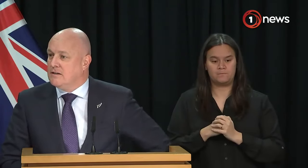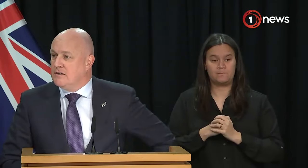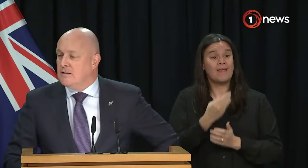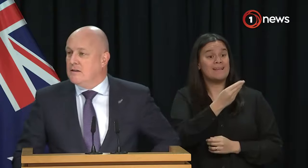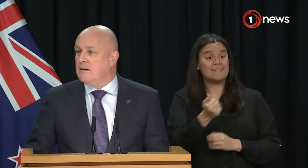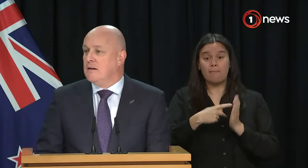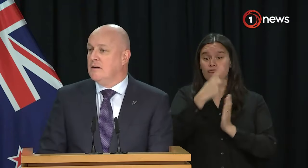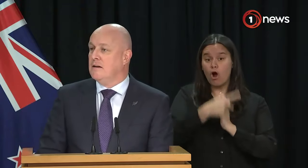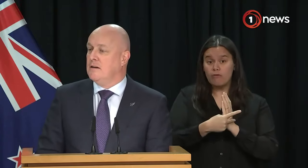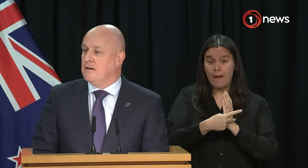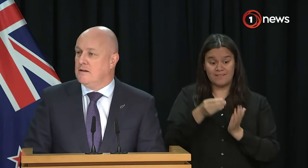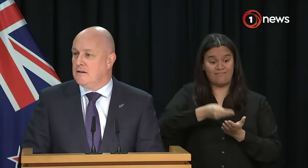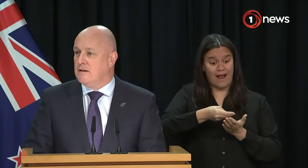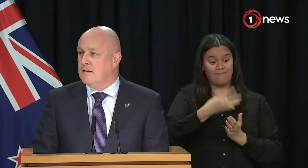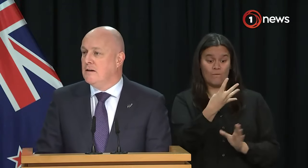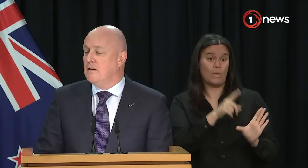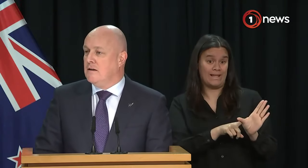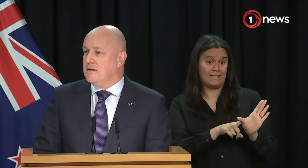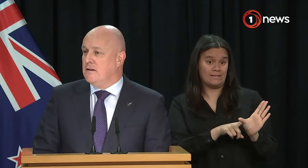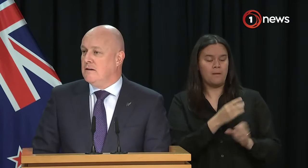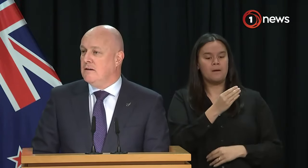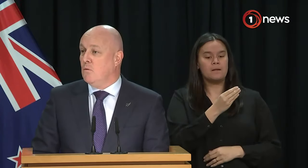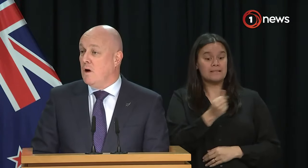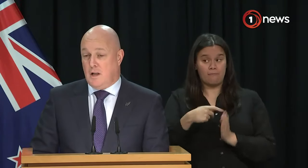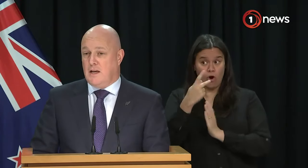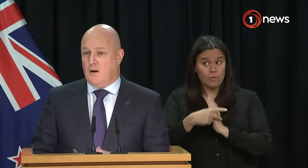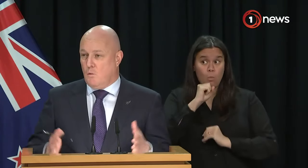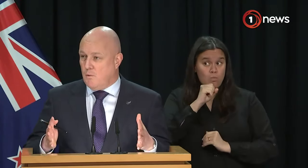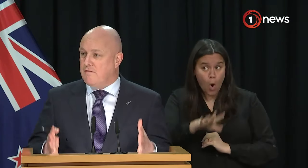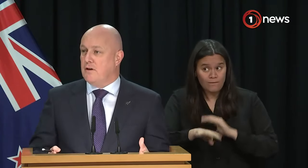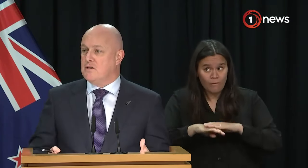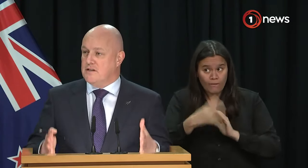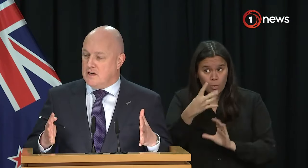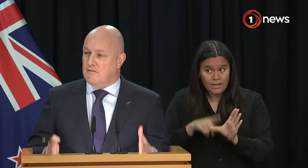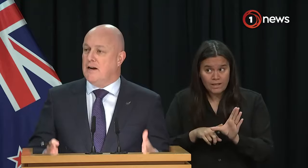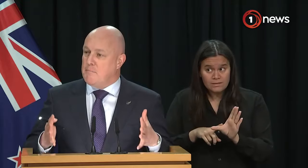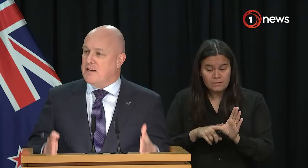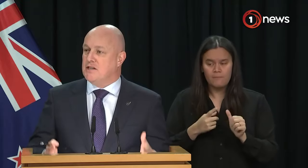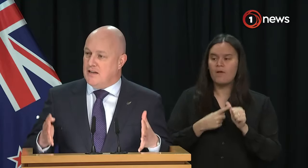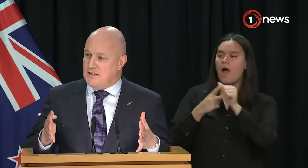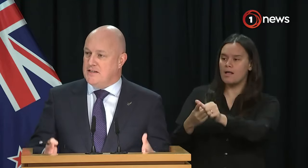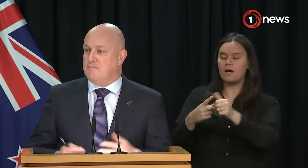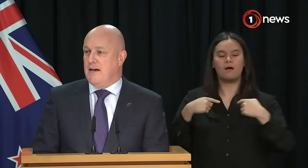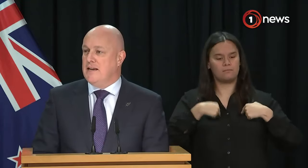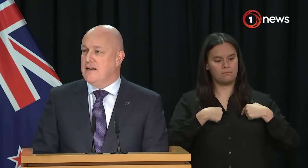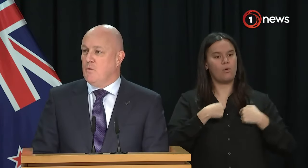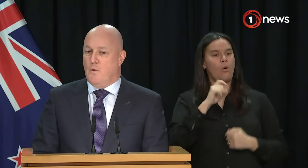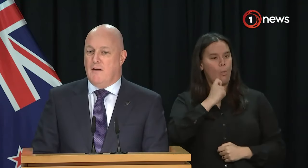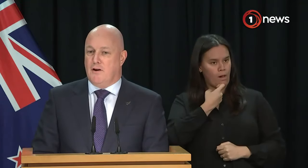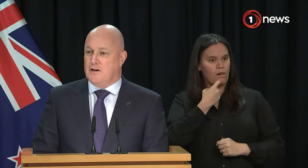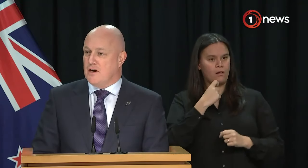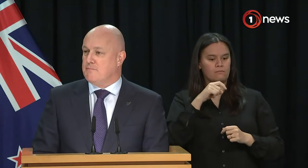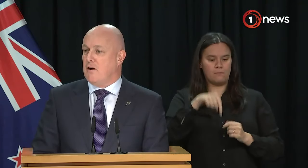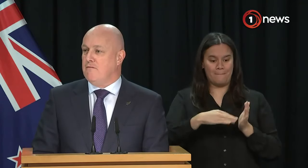be four-year fully funded? Because I'm just asking for the definition of, quote, where we can. Well again, what we're focused on is delivering a budget at the end of May,